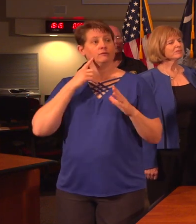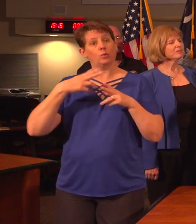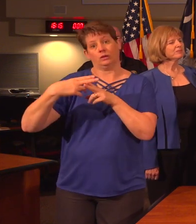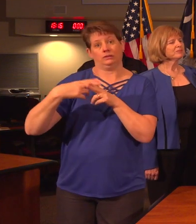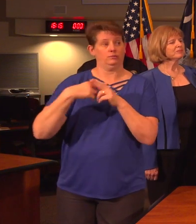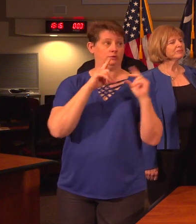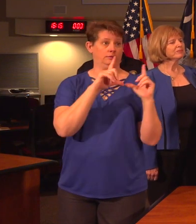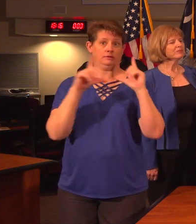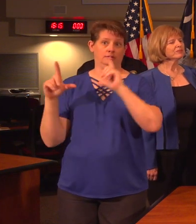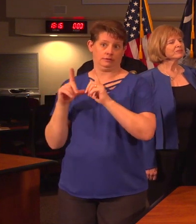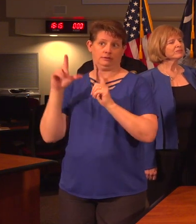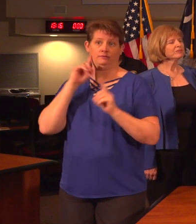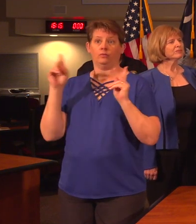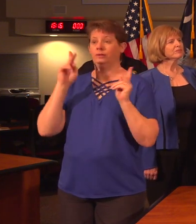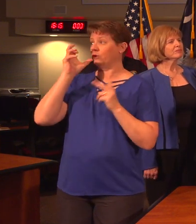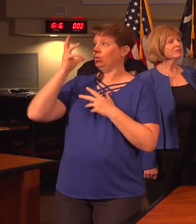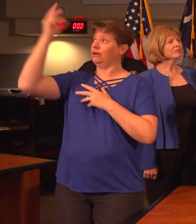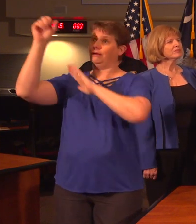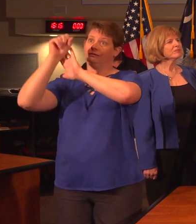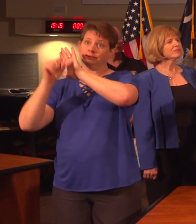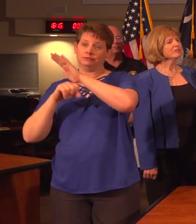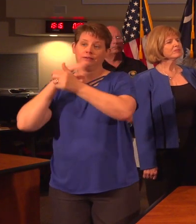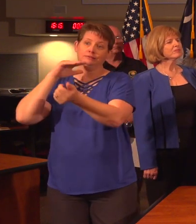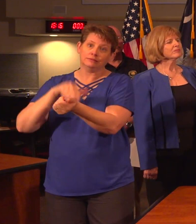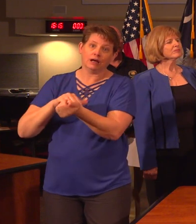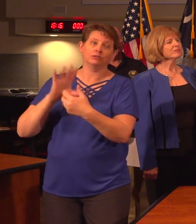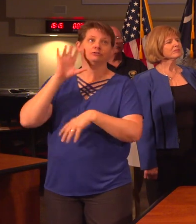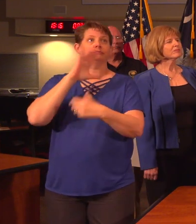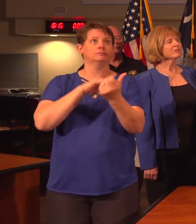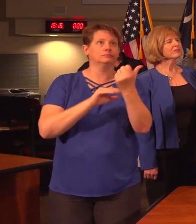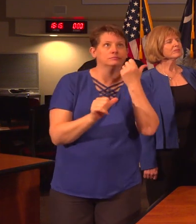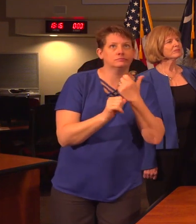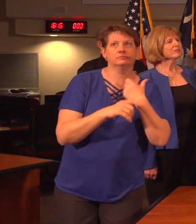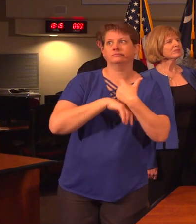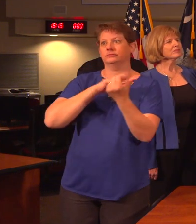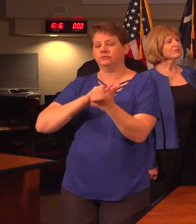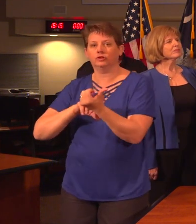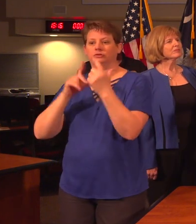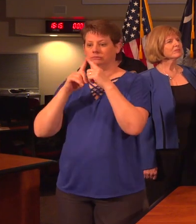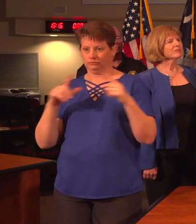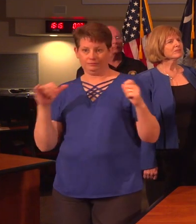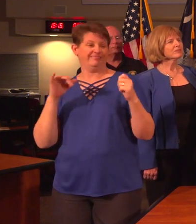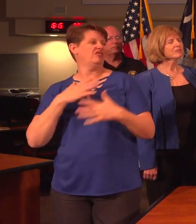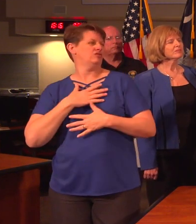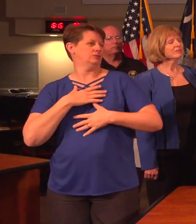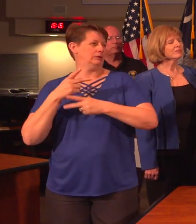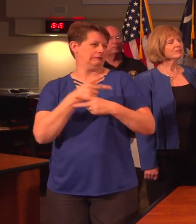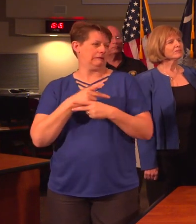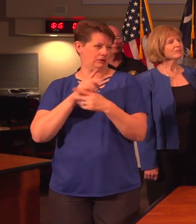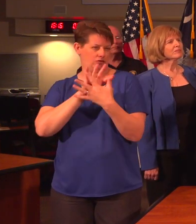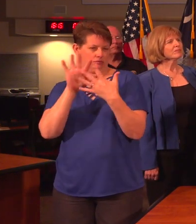licenses for out-of-state physicians, physician's assistants, nurses, and respiratory care